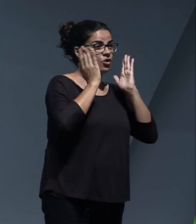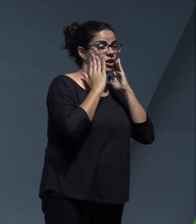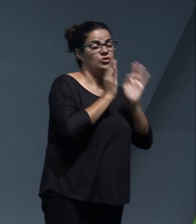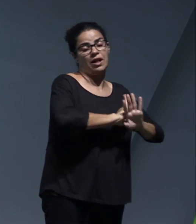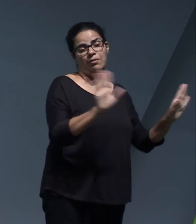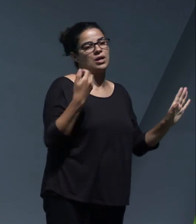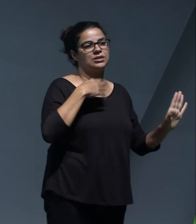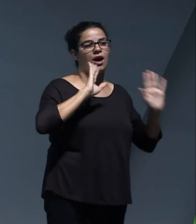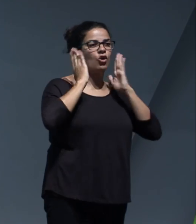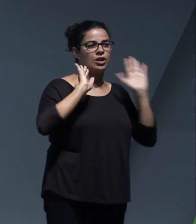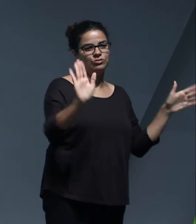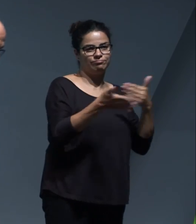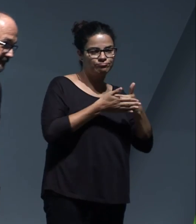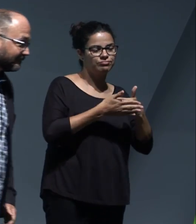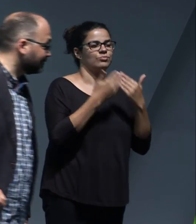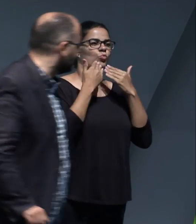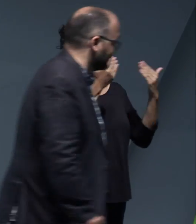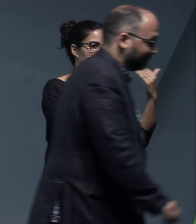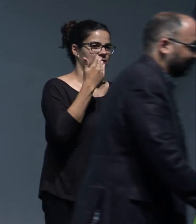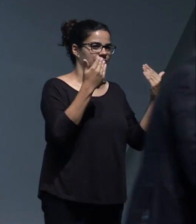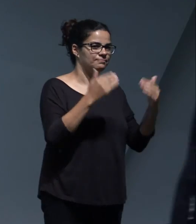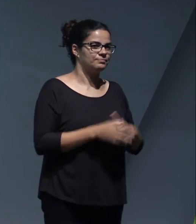and I would officially close it. Thank you very much. Thank you.